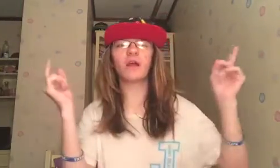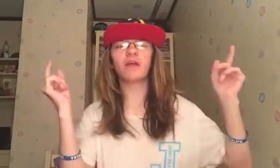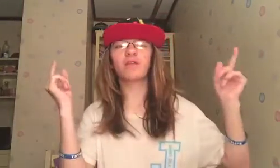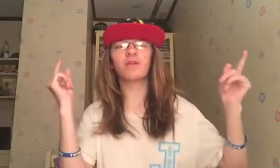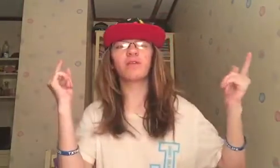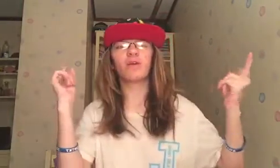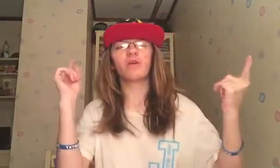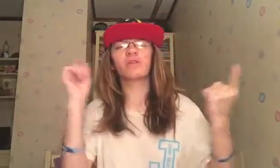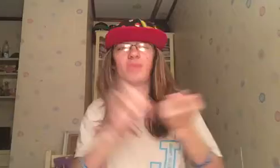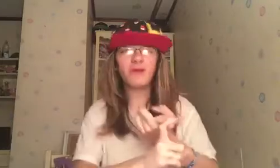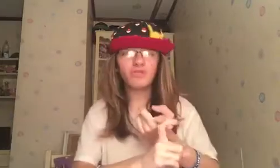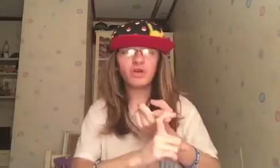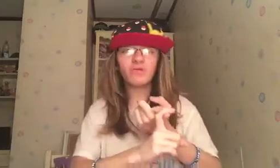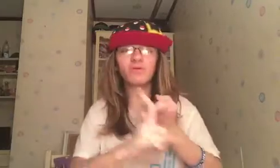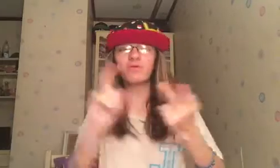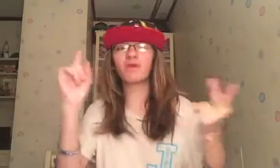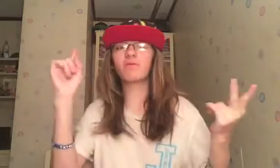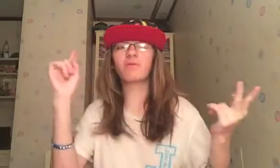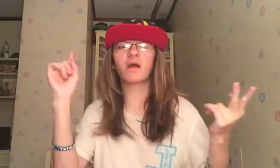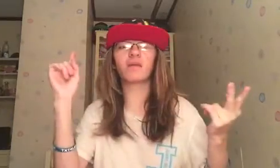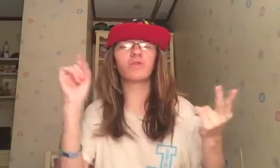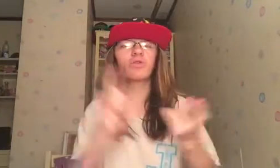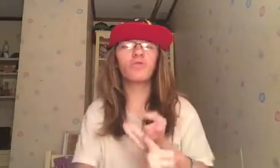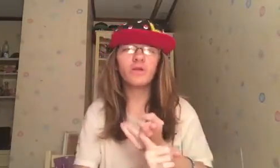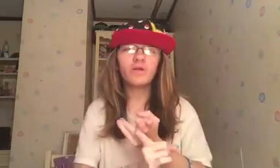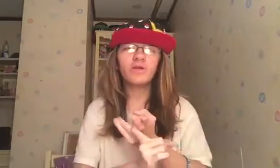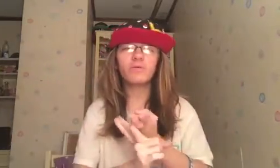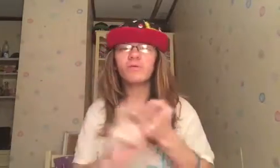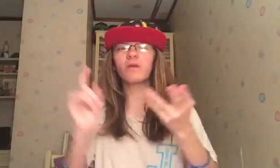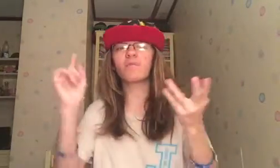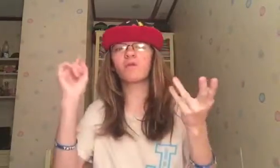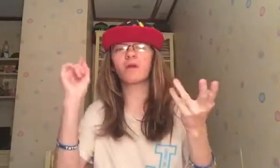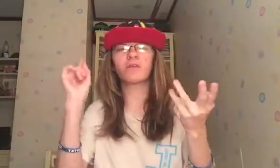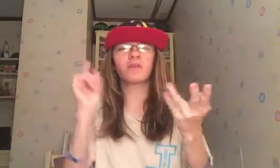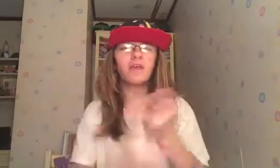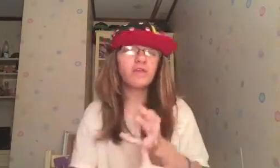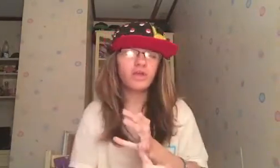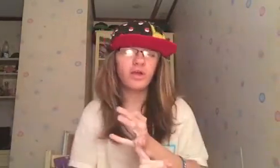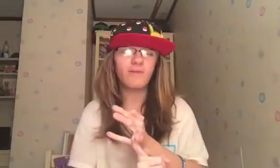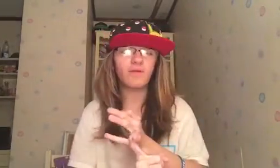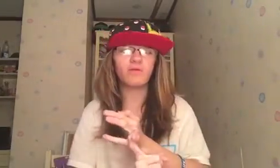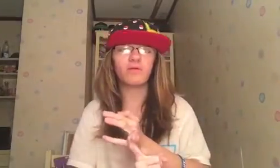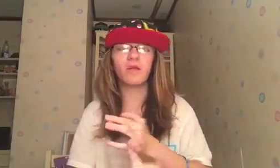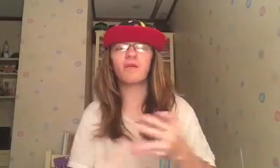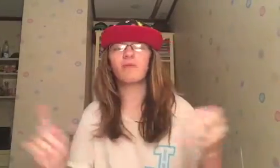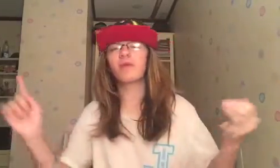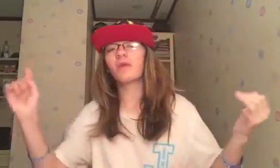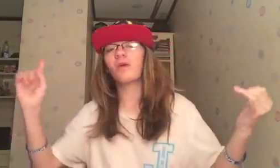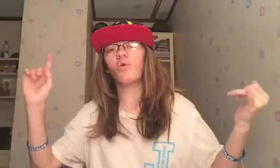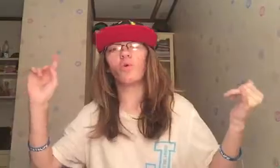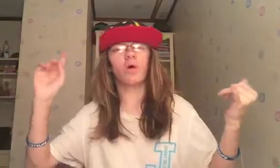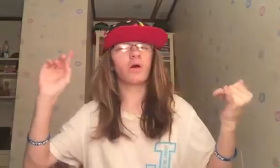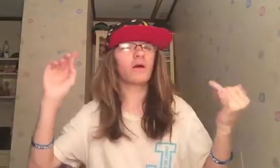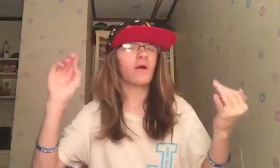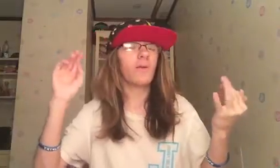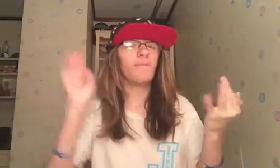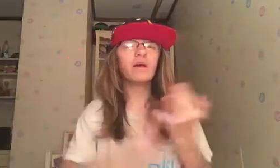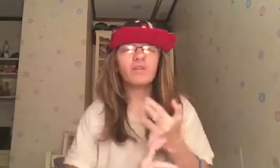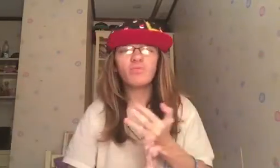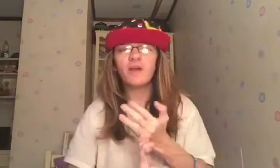guys' Snapchat usernames, your guys' Twitter usernames, your guys' Instagram username. Or, message me